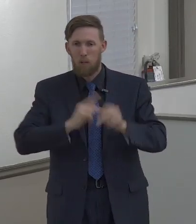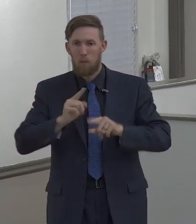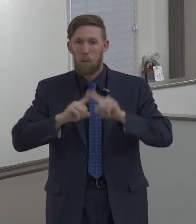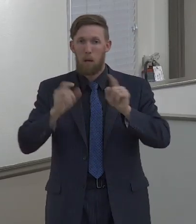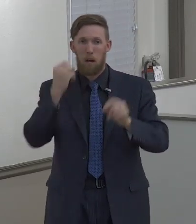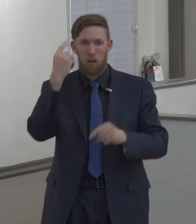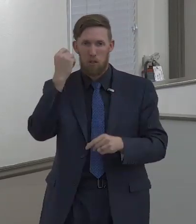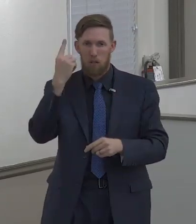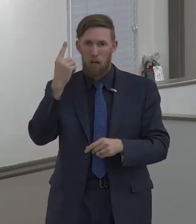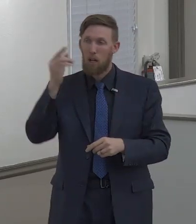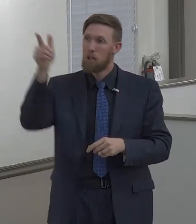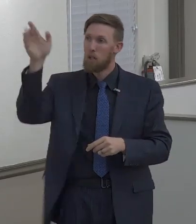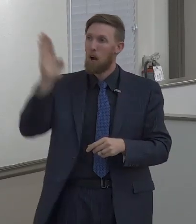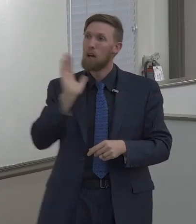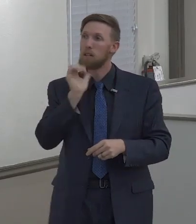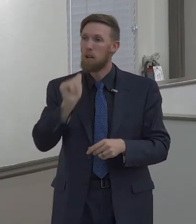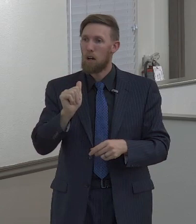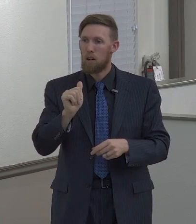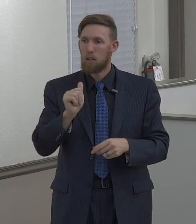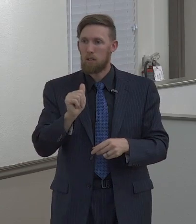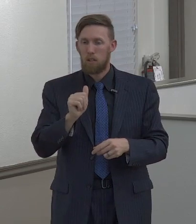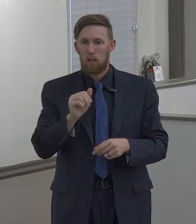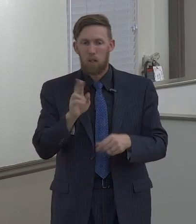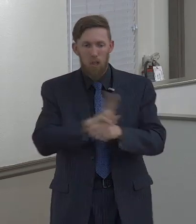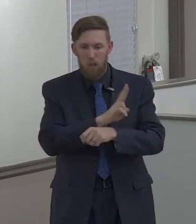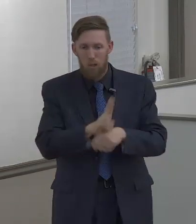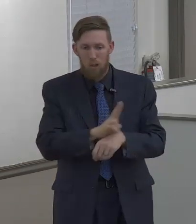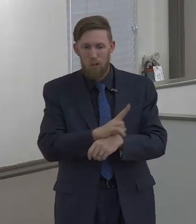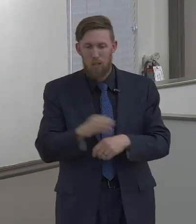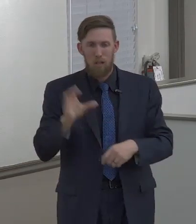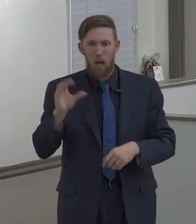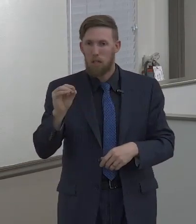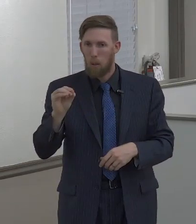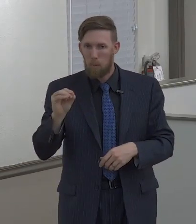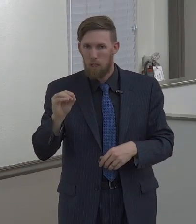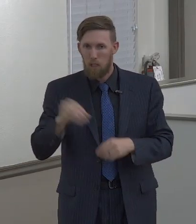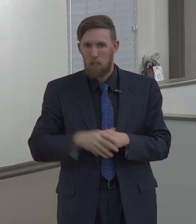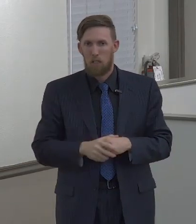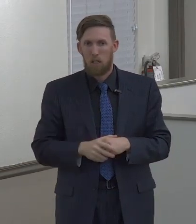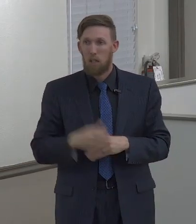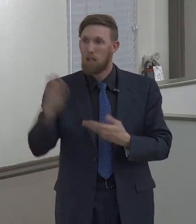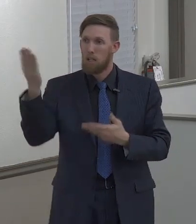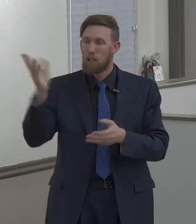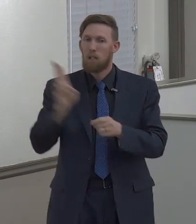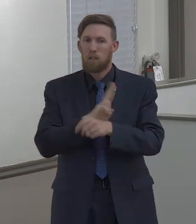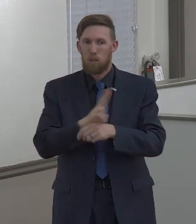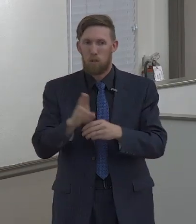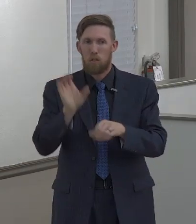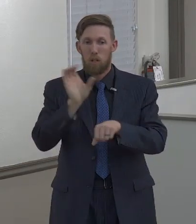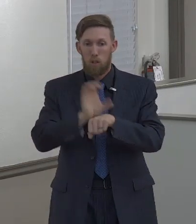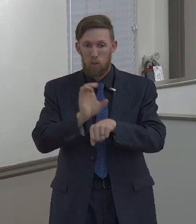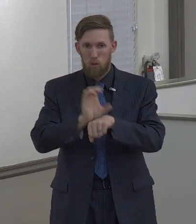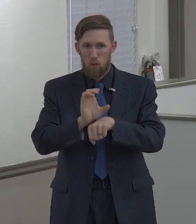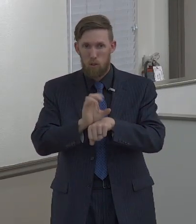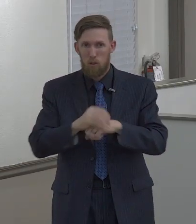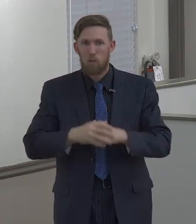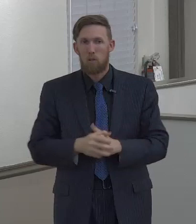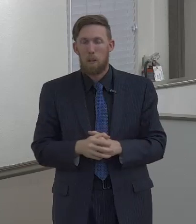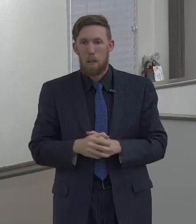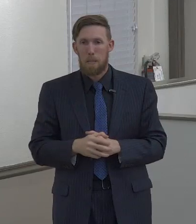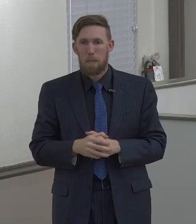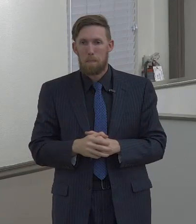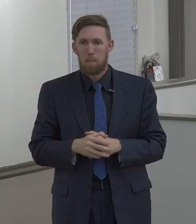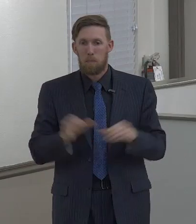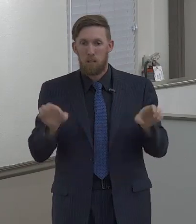is not doing his work through those charitable organizations, through Meals on Wheels. He uses the local